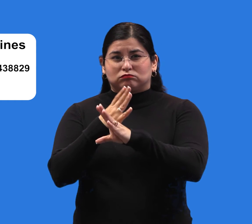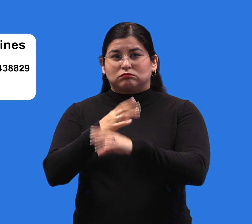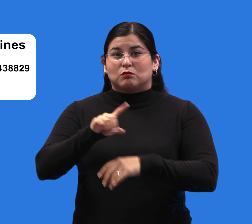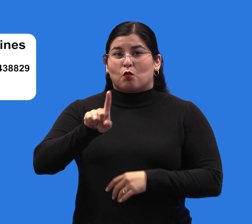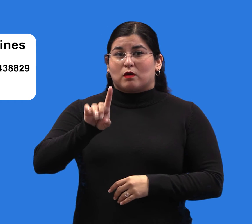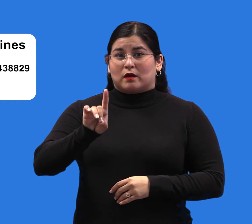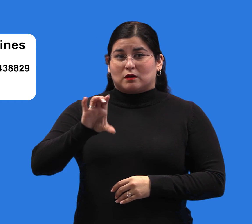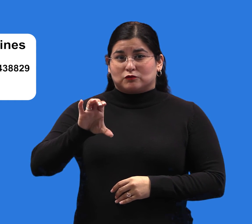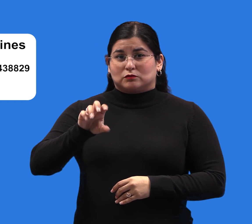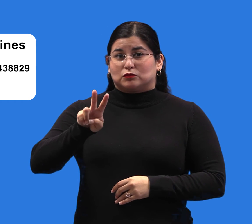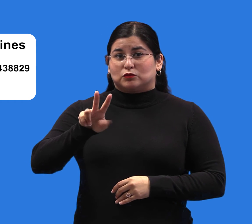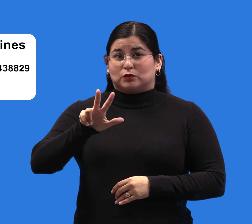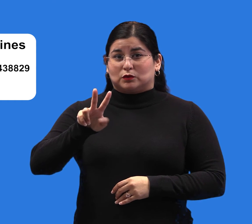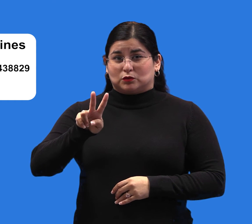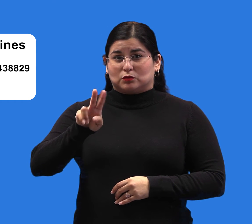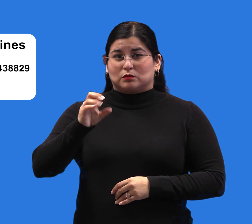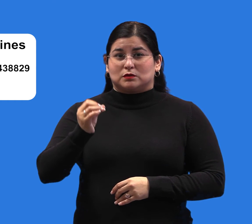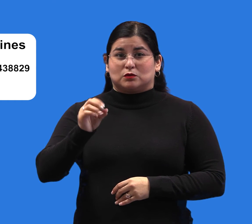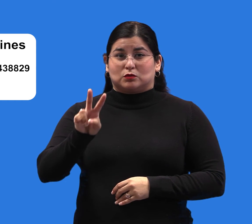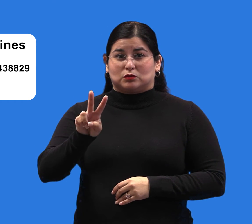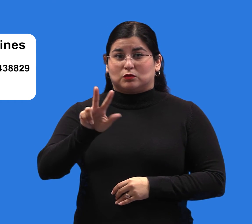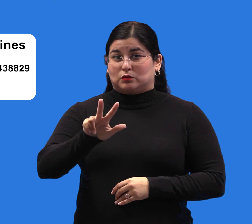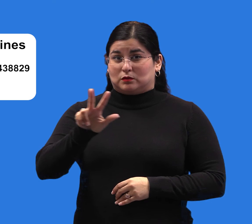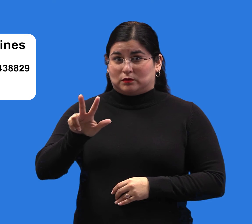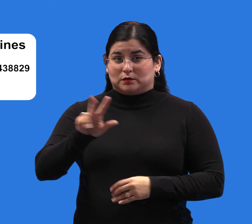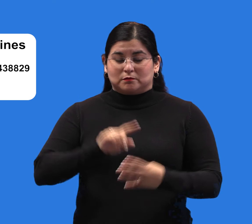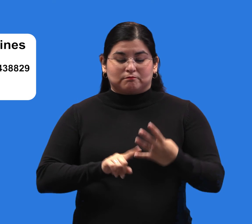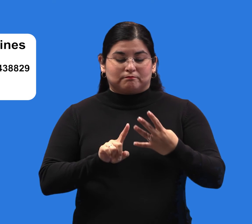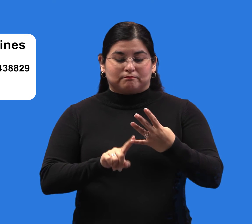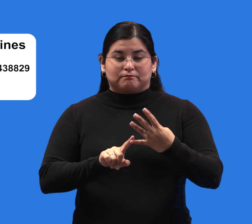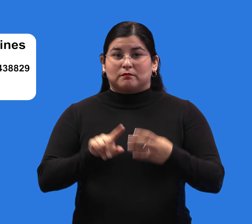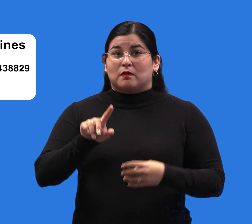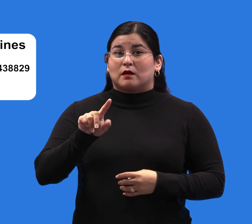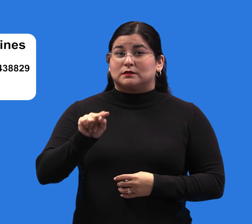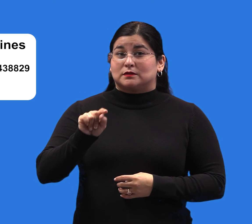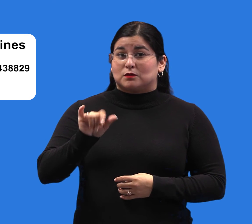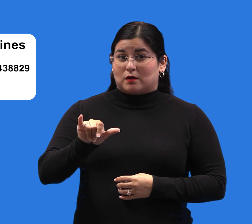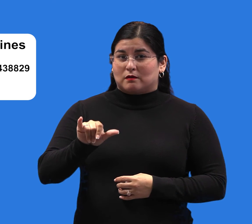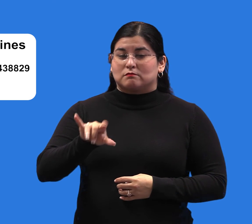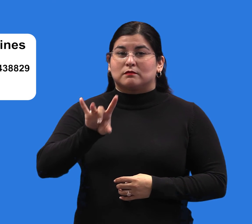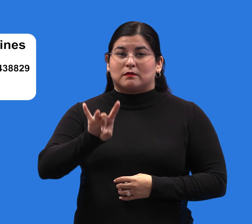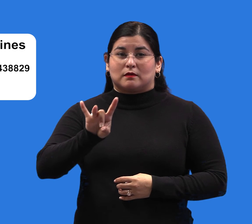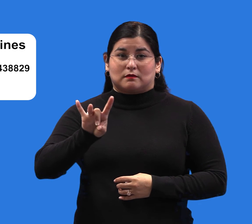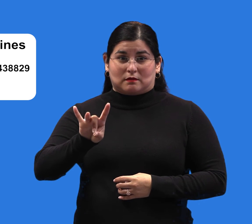-0233 or call TTY 888